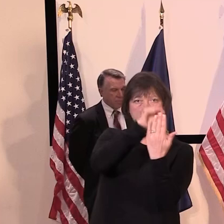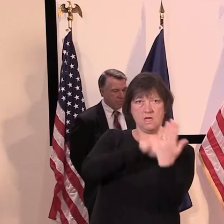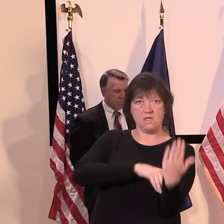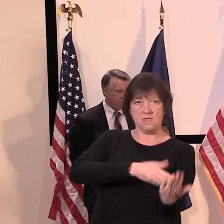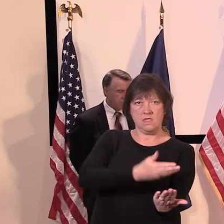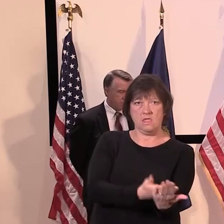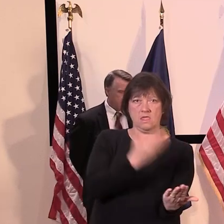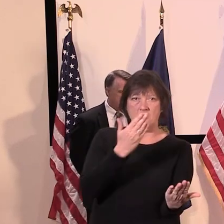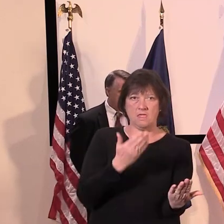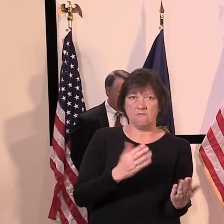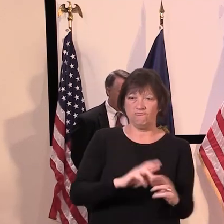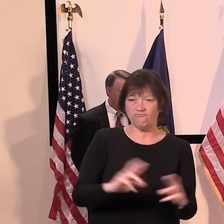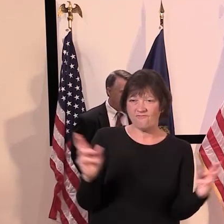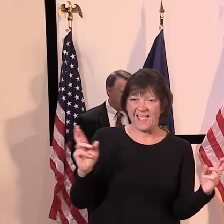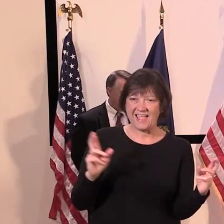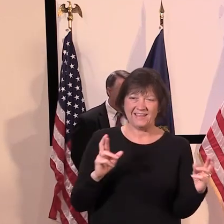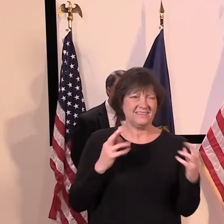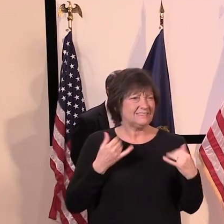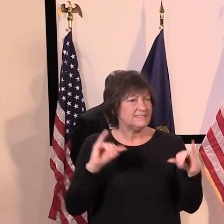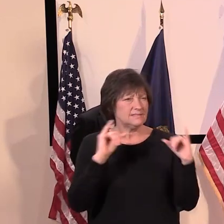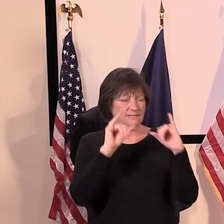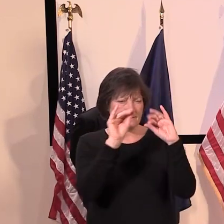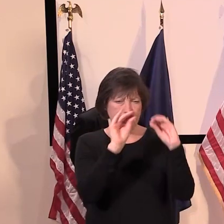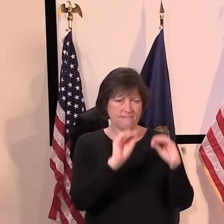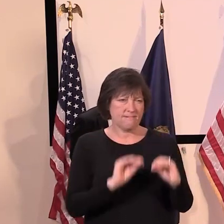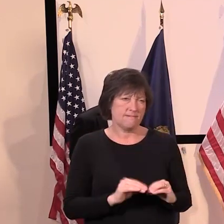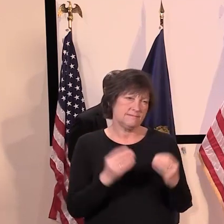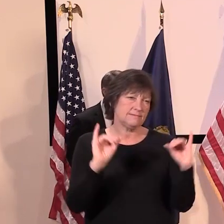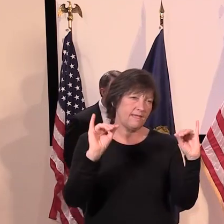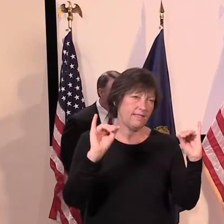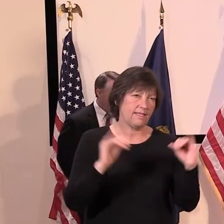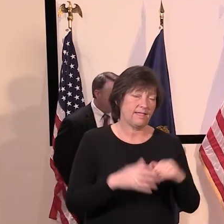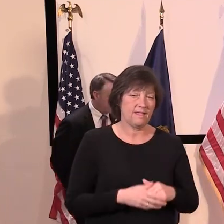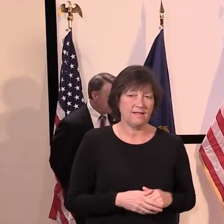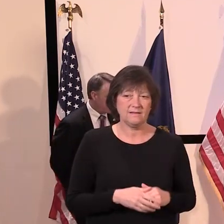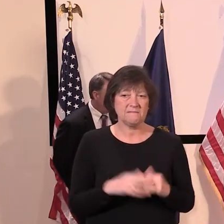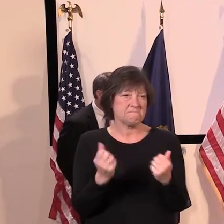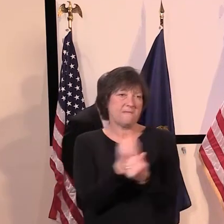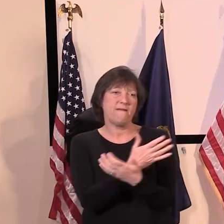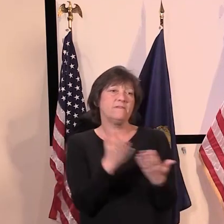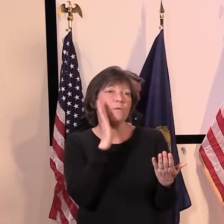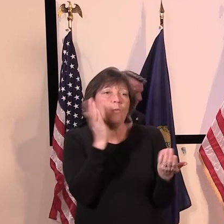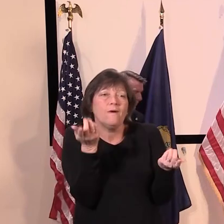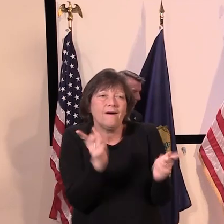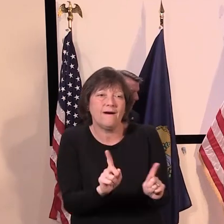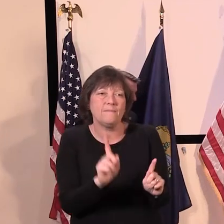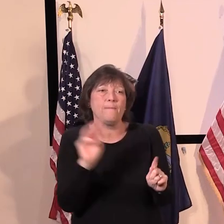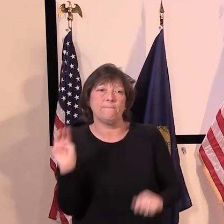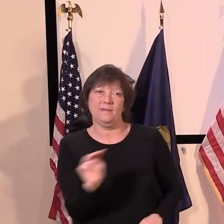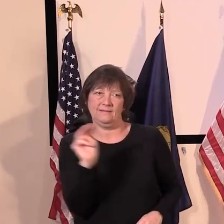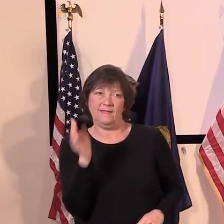authenticated, uh, made accurate, et cetera. So it will all happen on Monday.